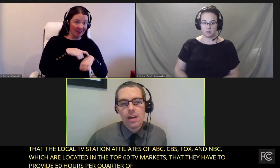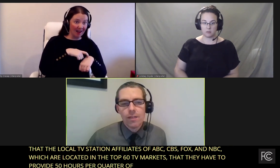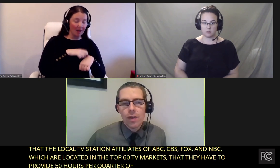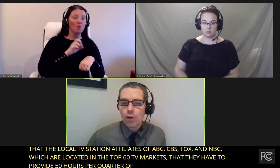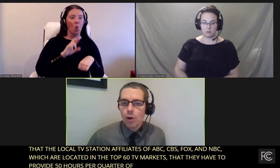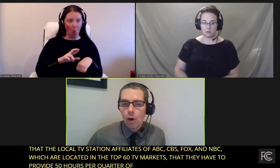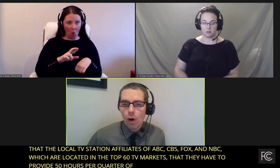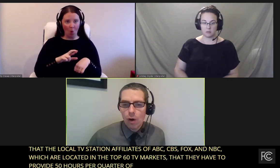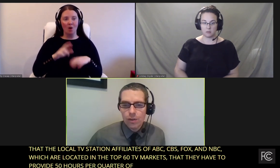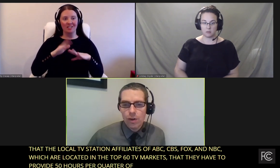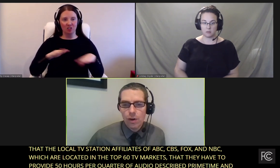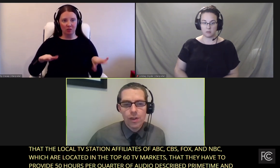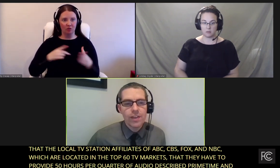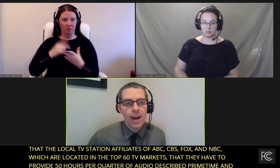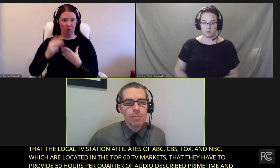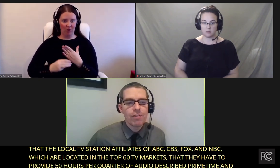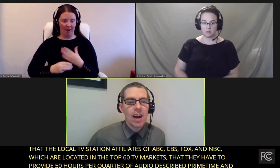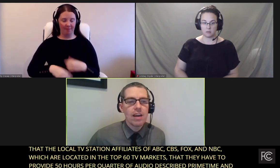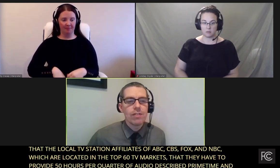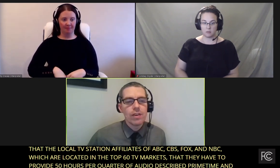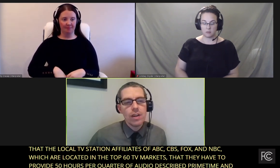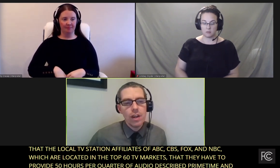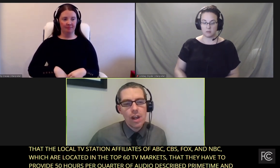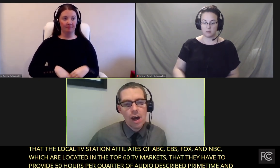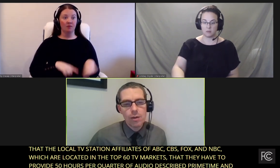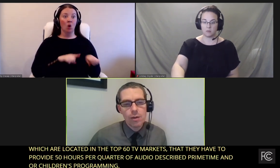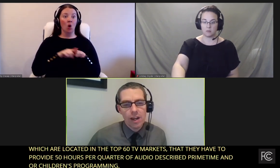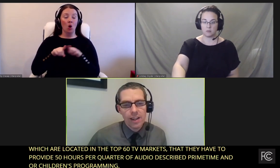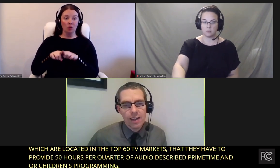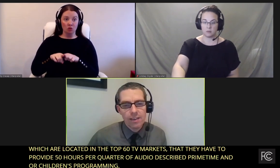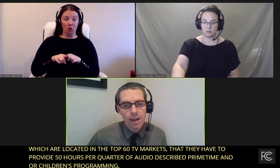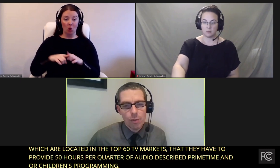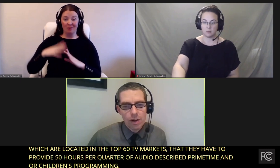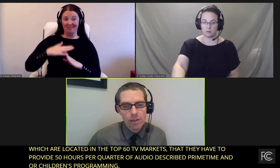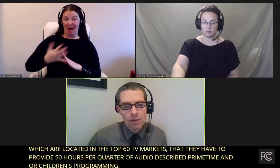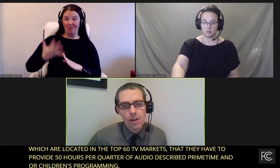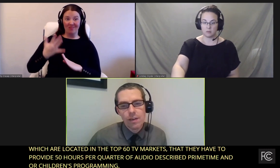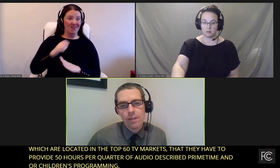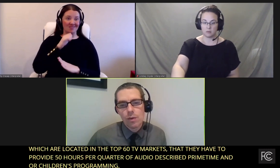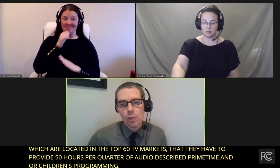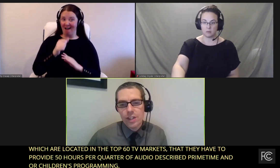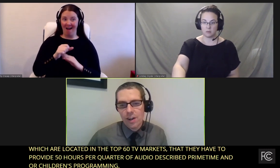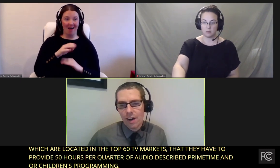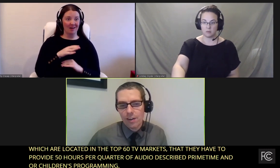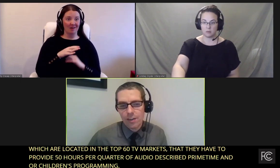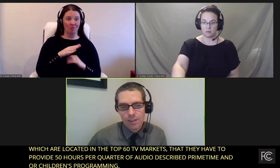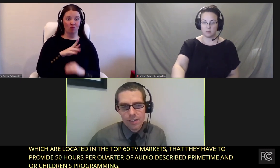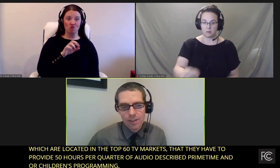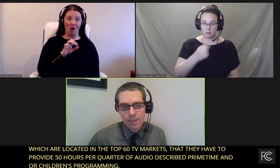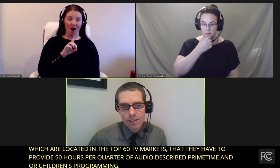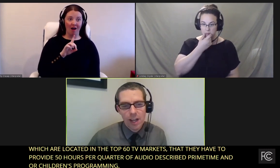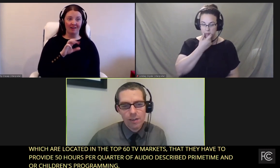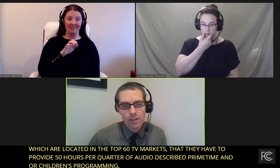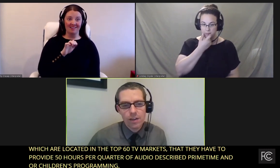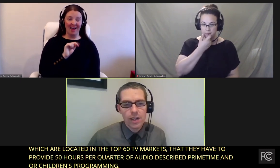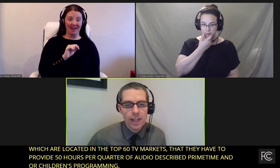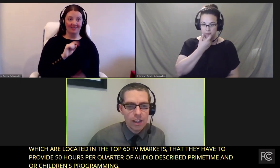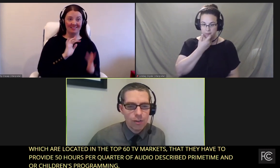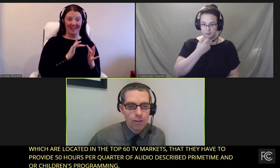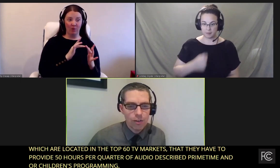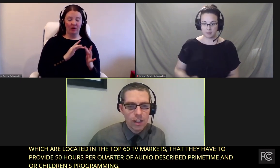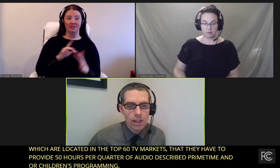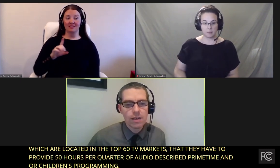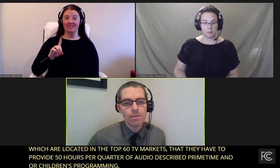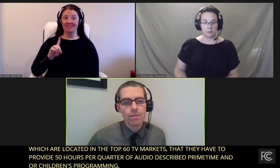So, also, the top five non-broadcast networks, which are Discovery Channel,